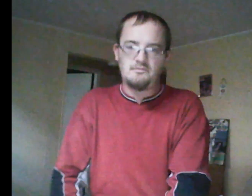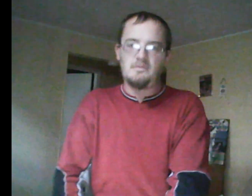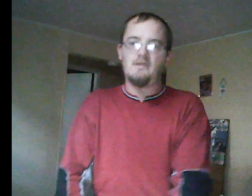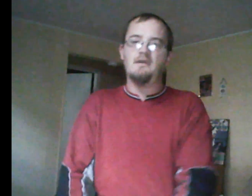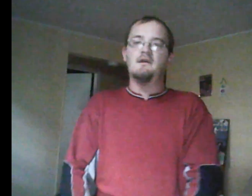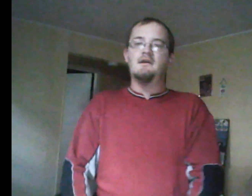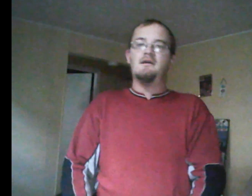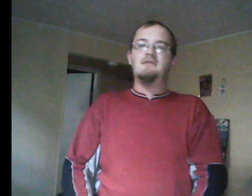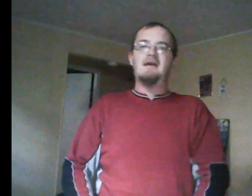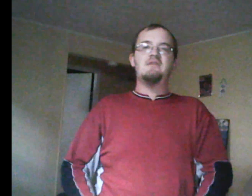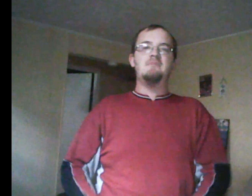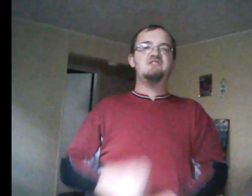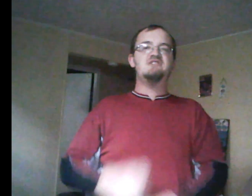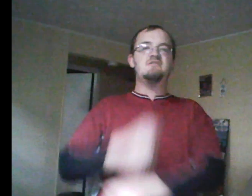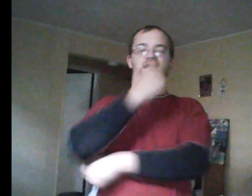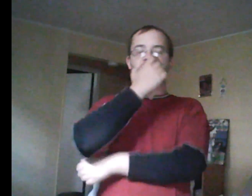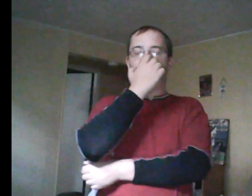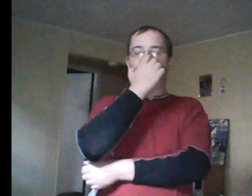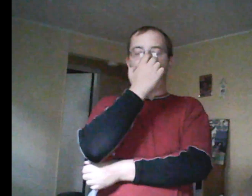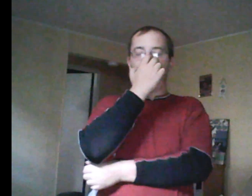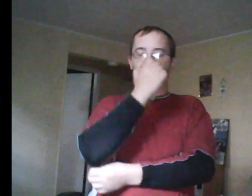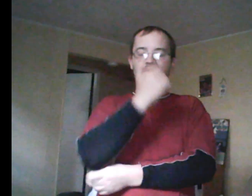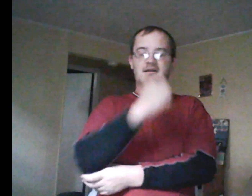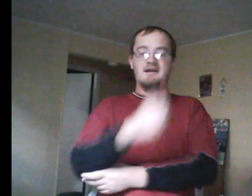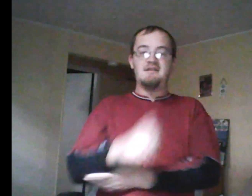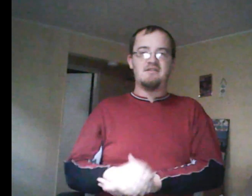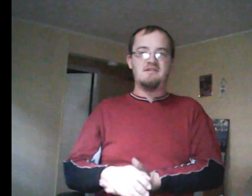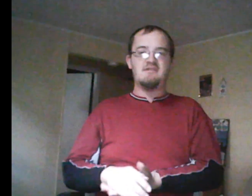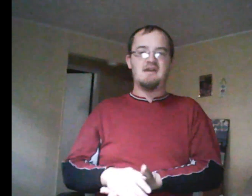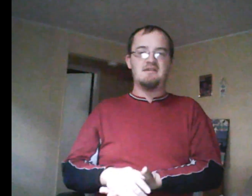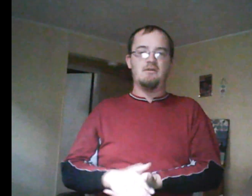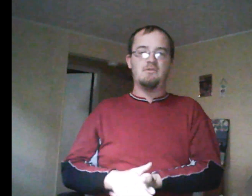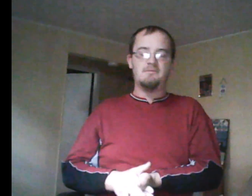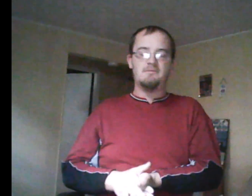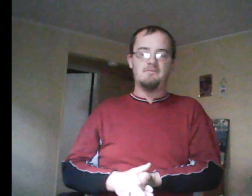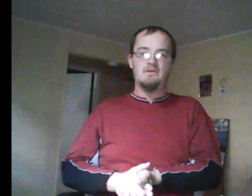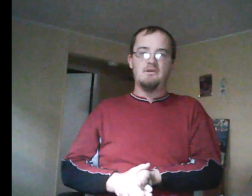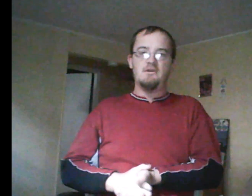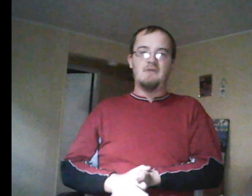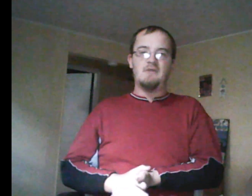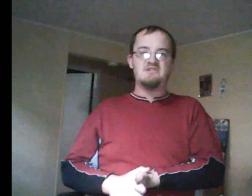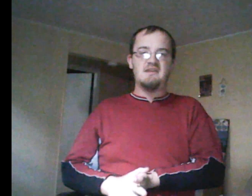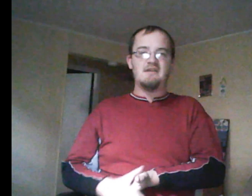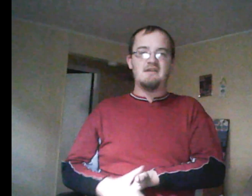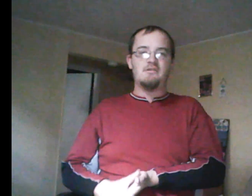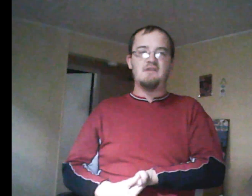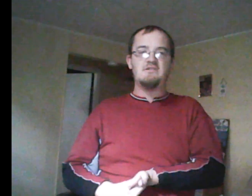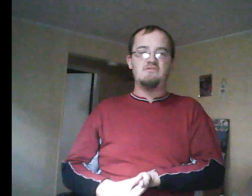Now, as I mentioned when I did my context, is that, you know, Raj saying that her causes are stupid. Because,